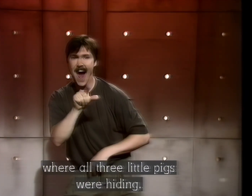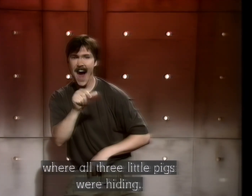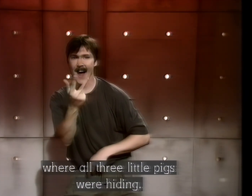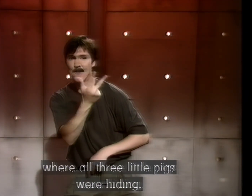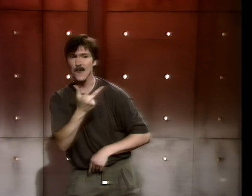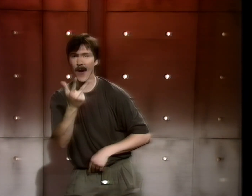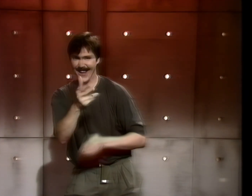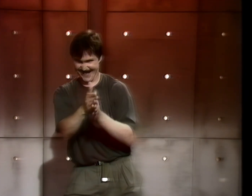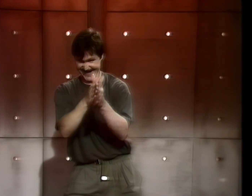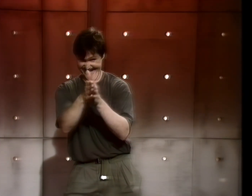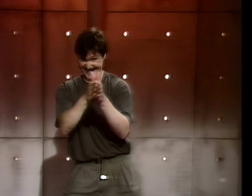where all three little pigs were hiding.